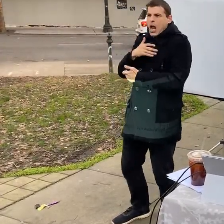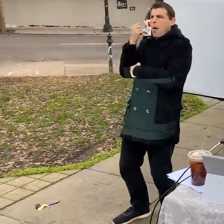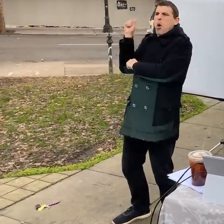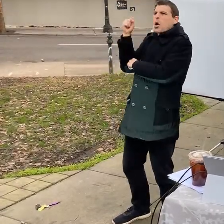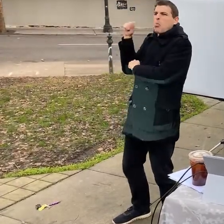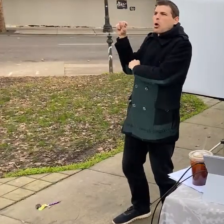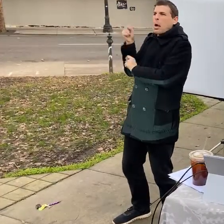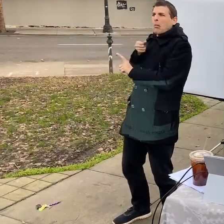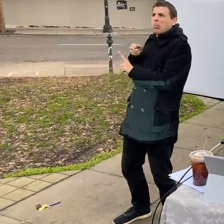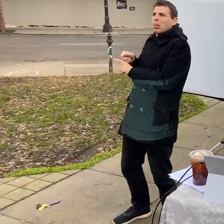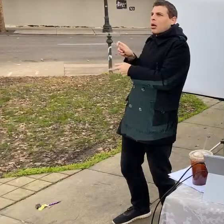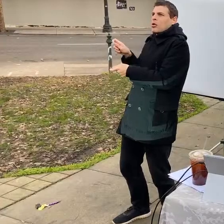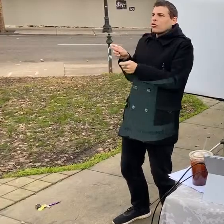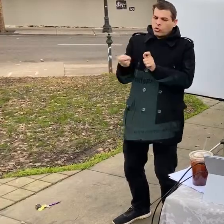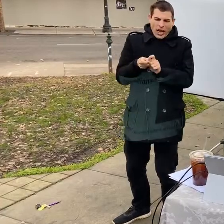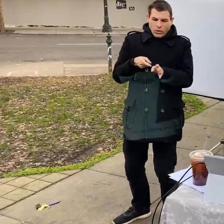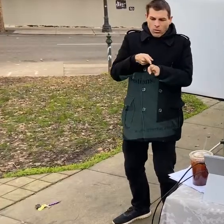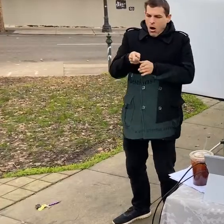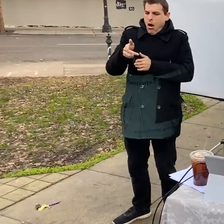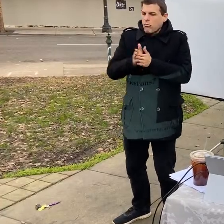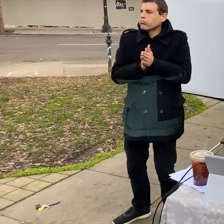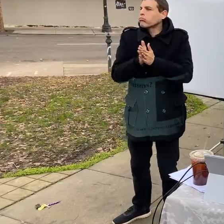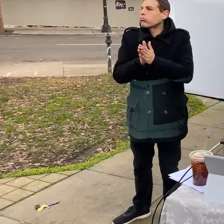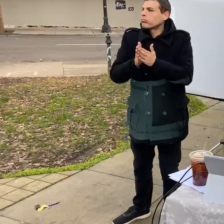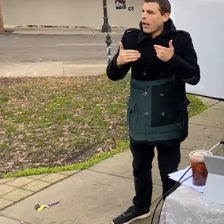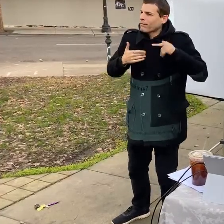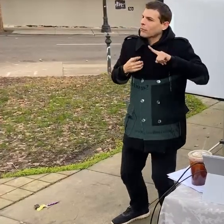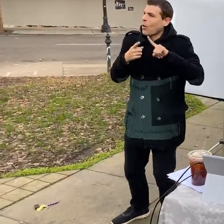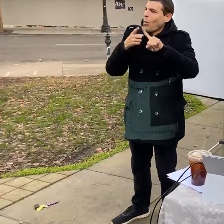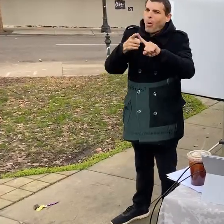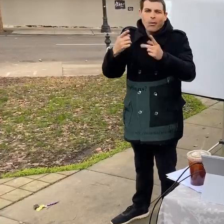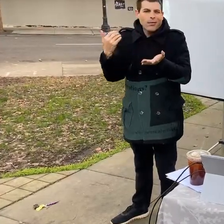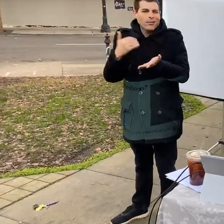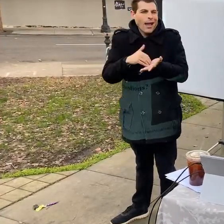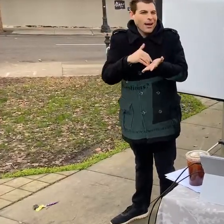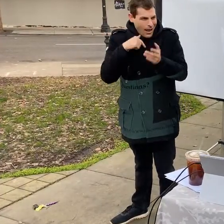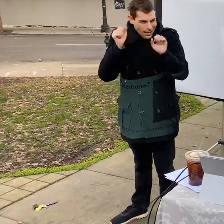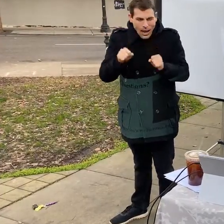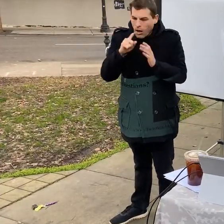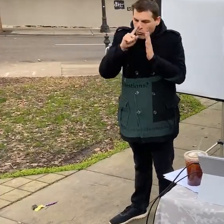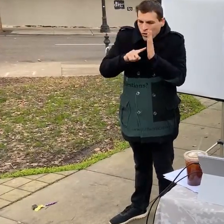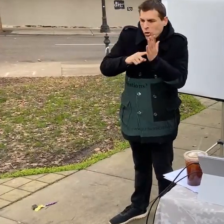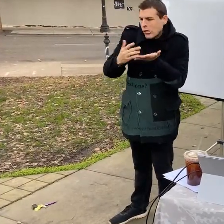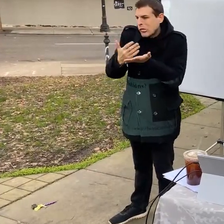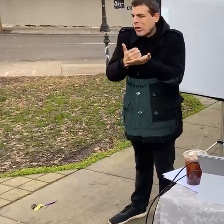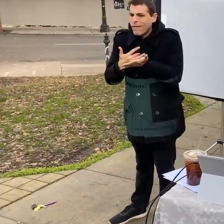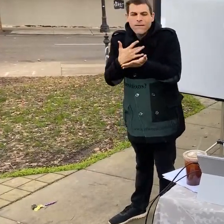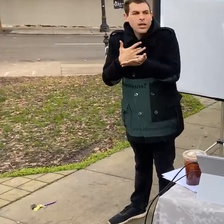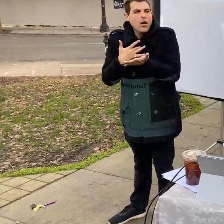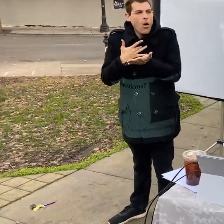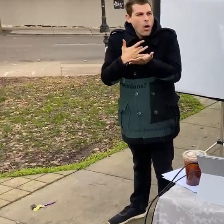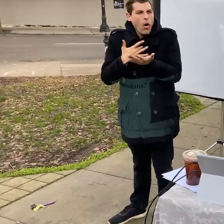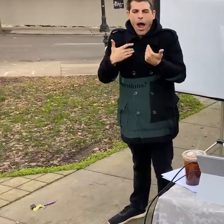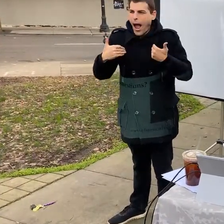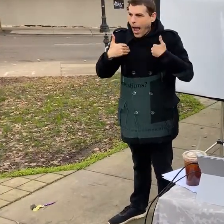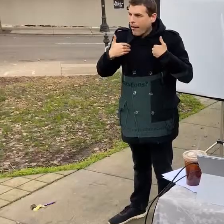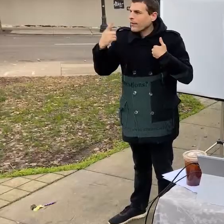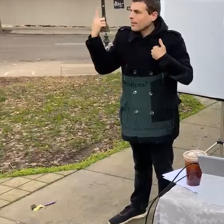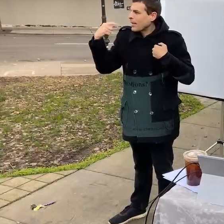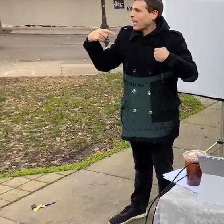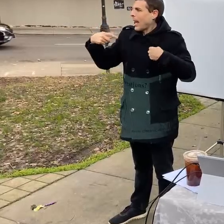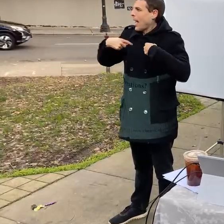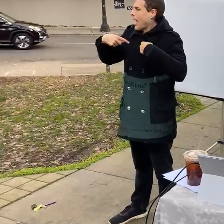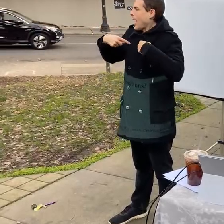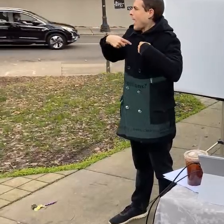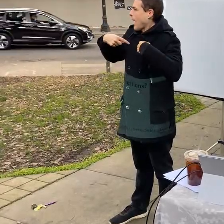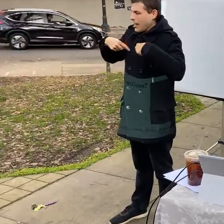good to feel like i had a motivation and a goal again and to feel like there was something that specifically i could do to